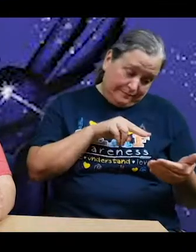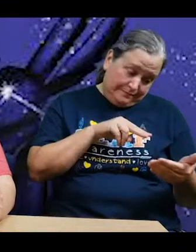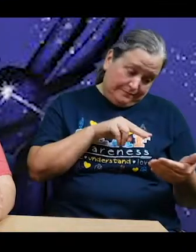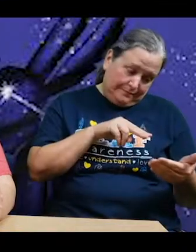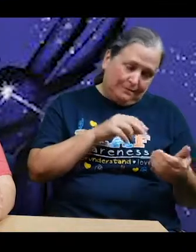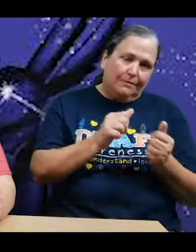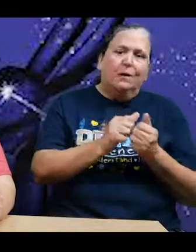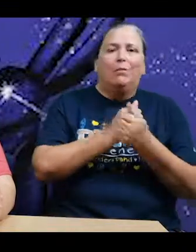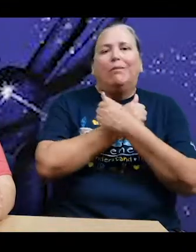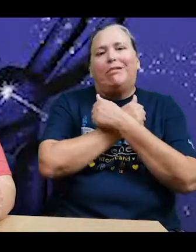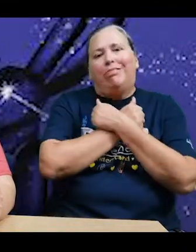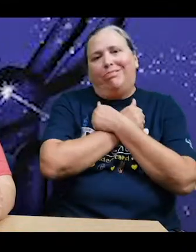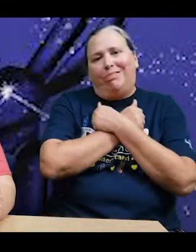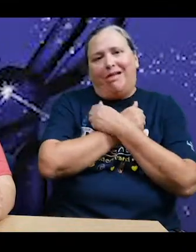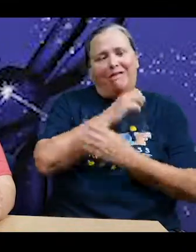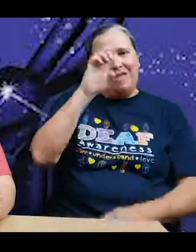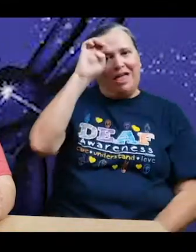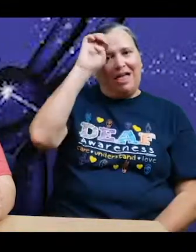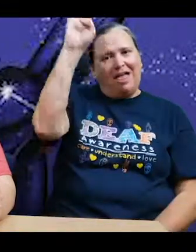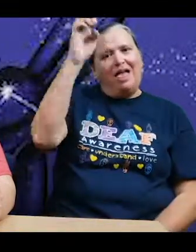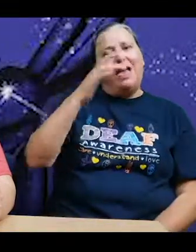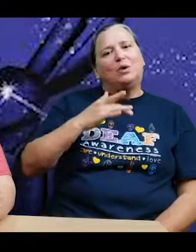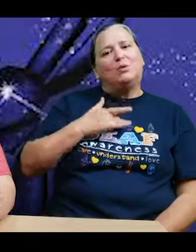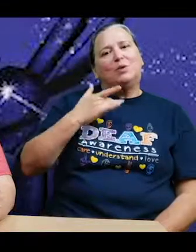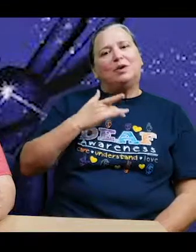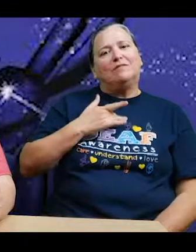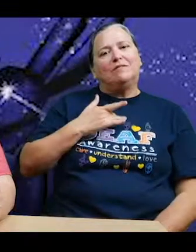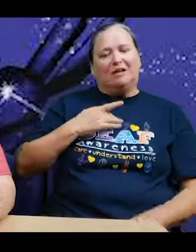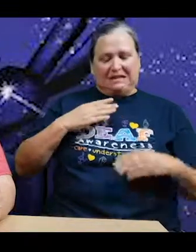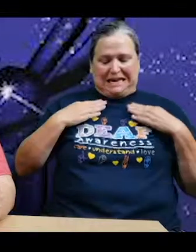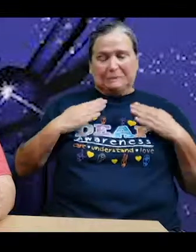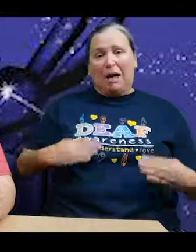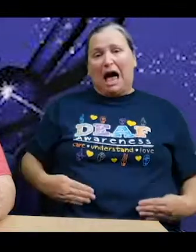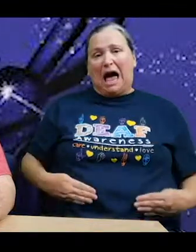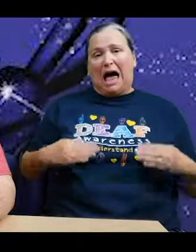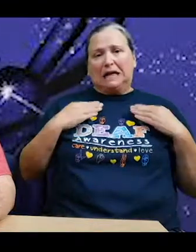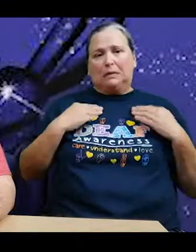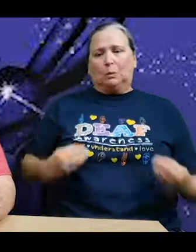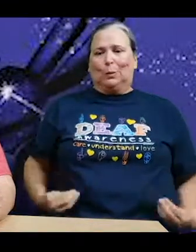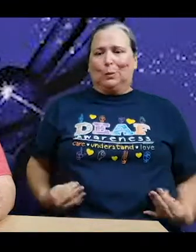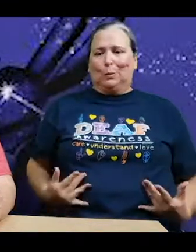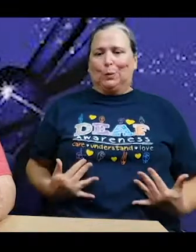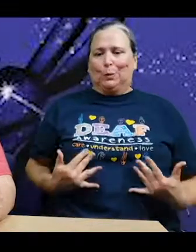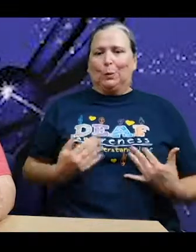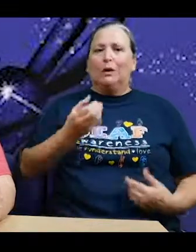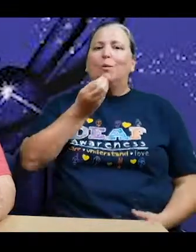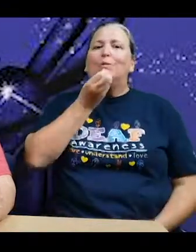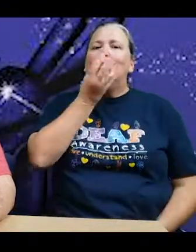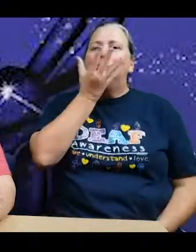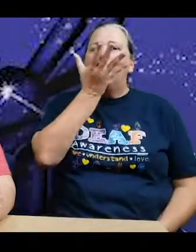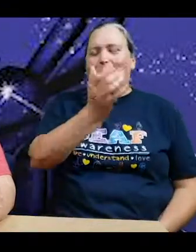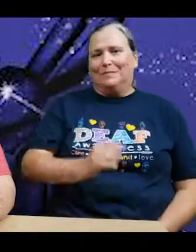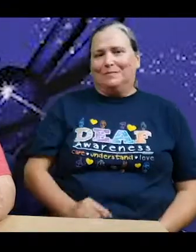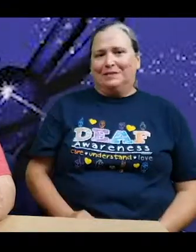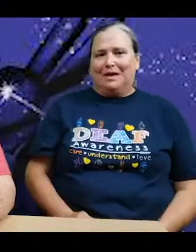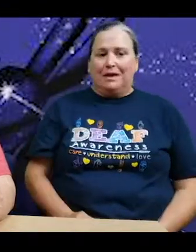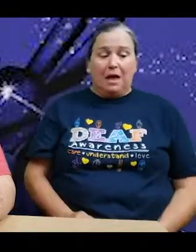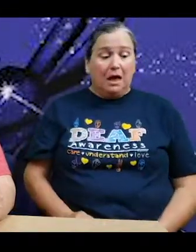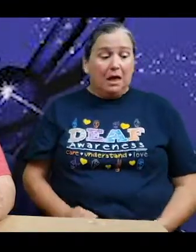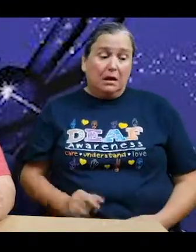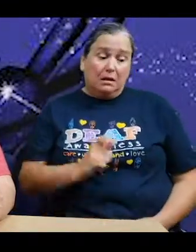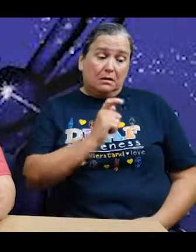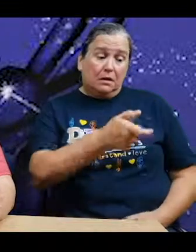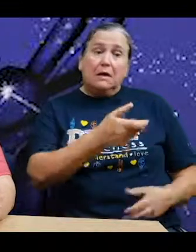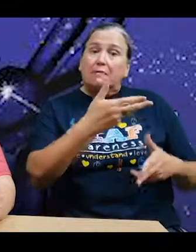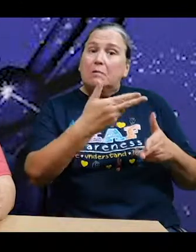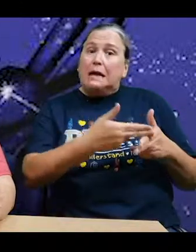so much love. Edward felt the whole of his china body flooded with warmth. You're going to give him a name, honey,